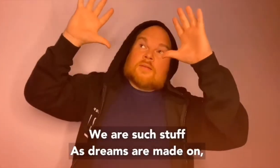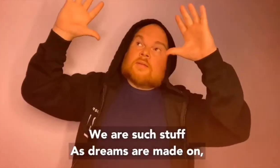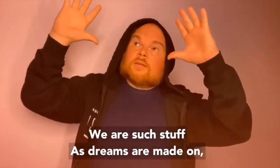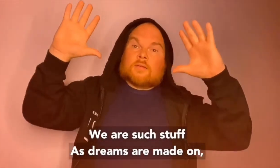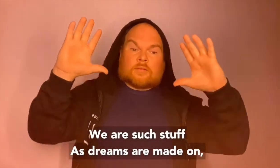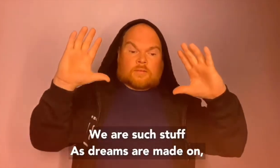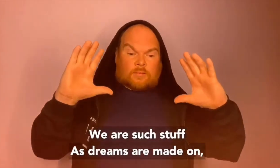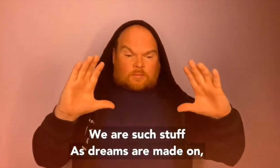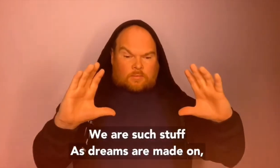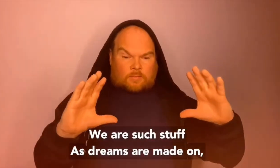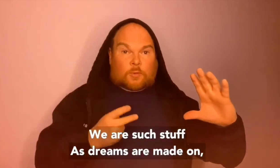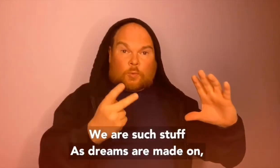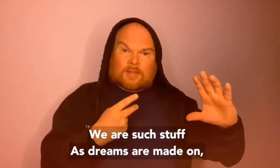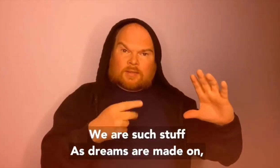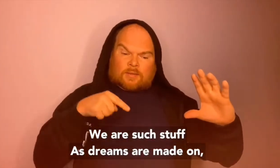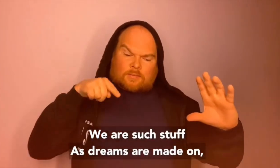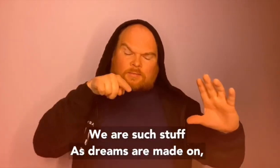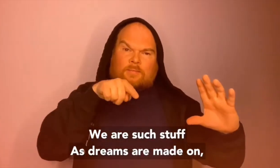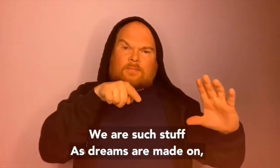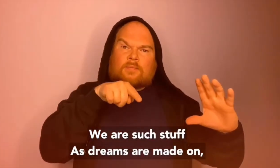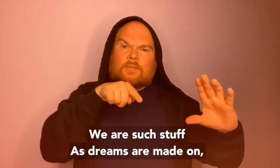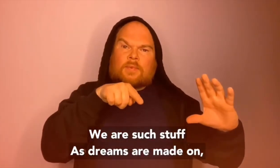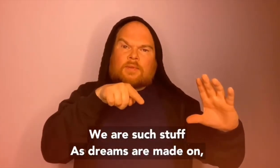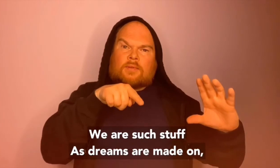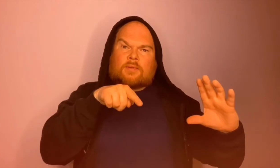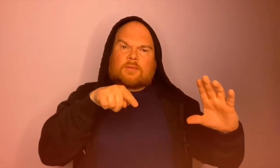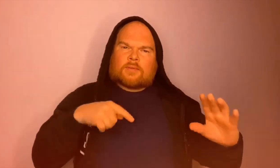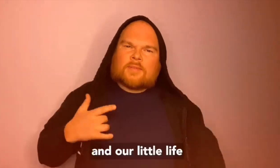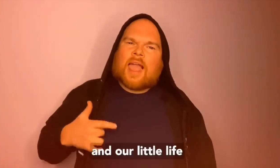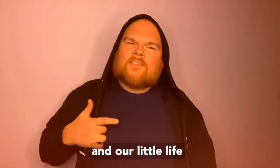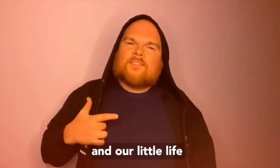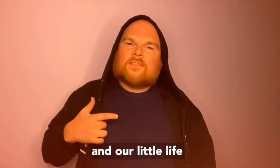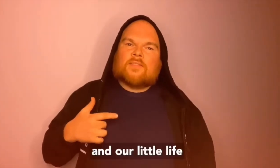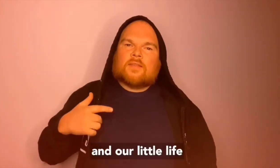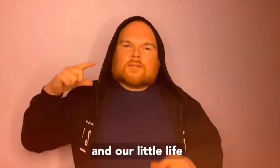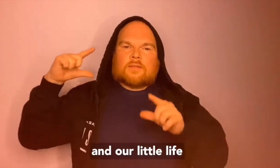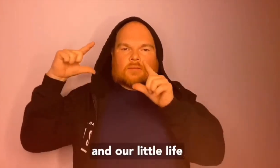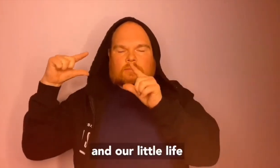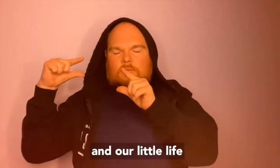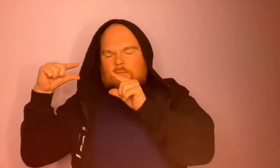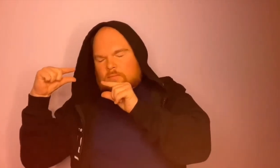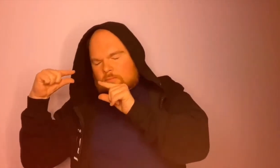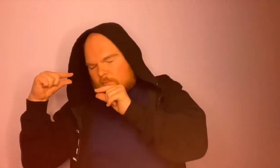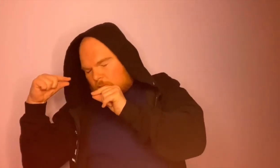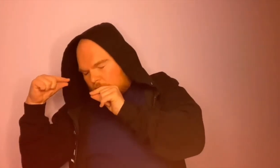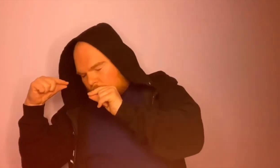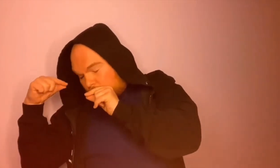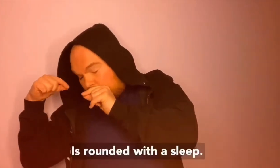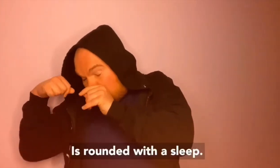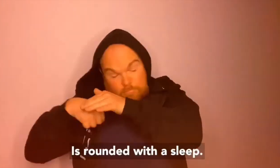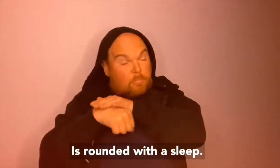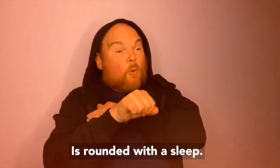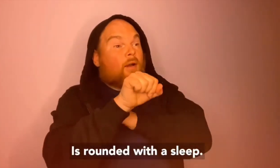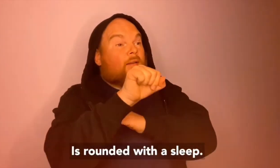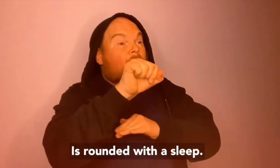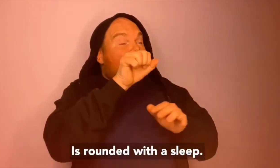stuff as dreams are made on and our little life is rounded